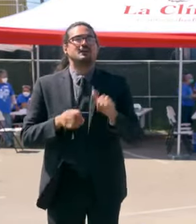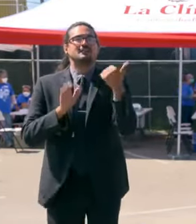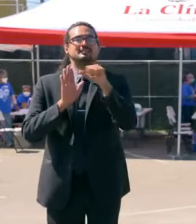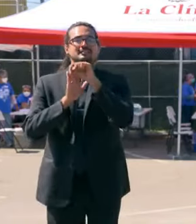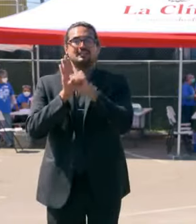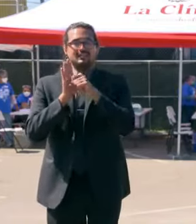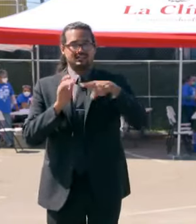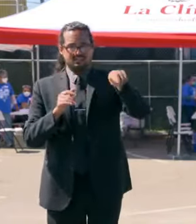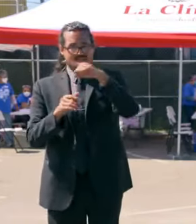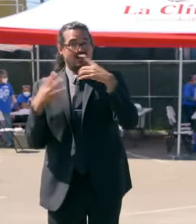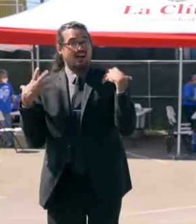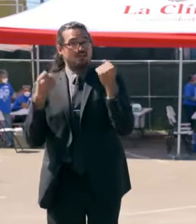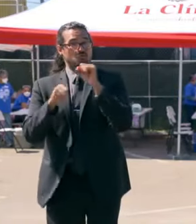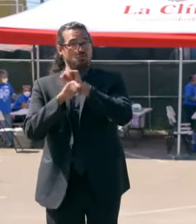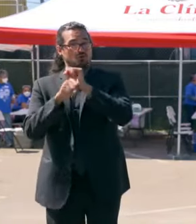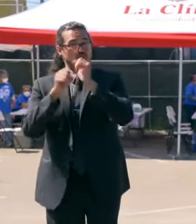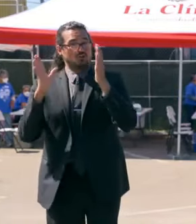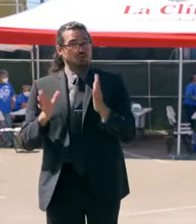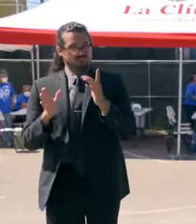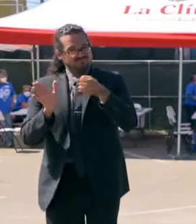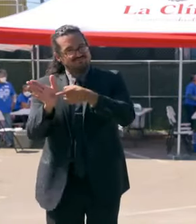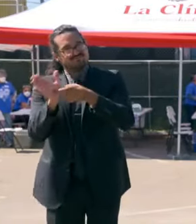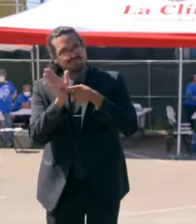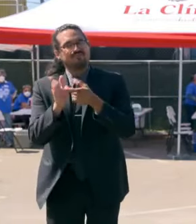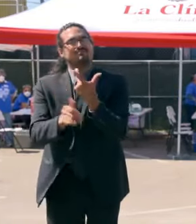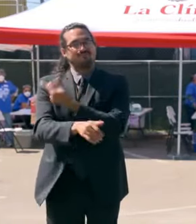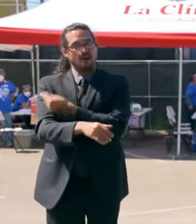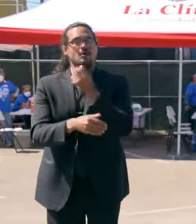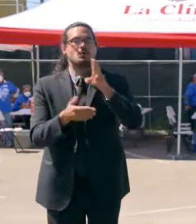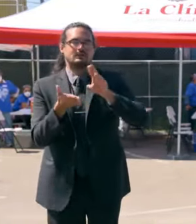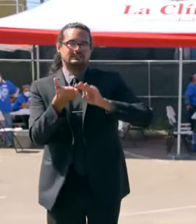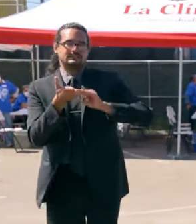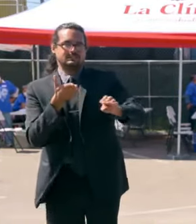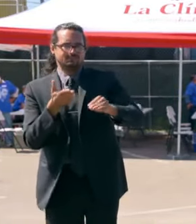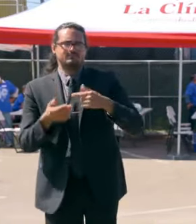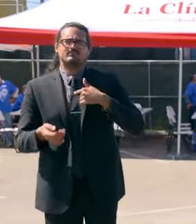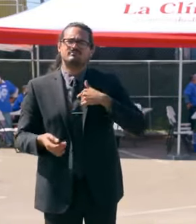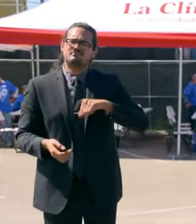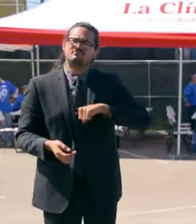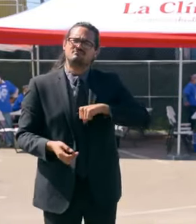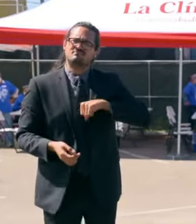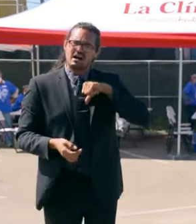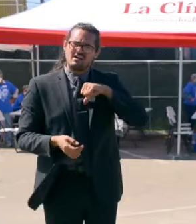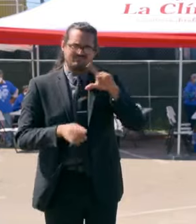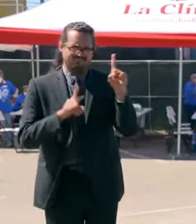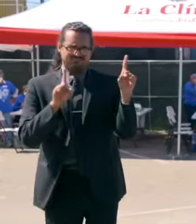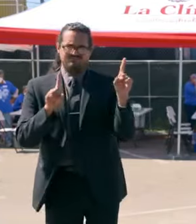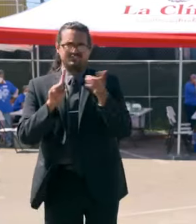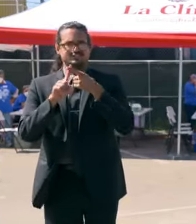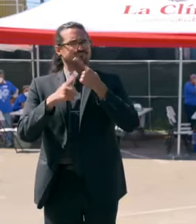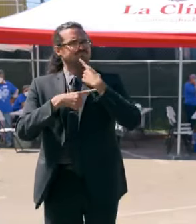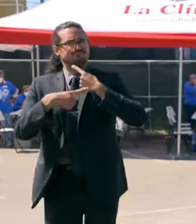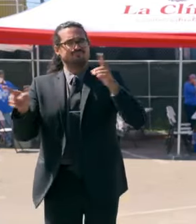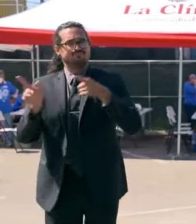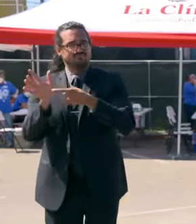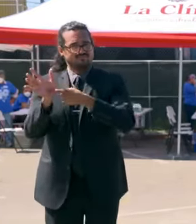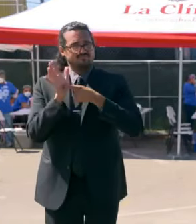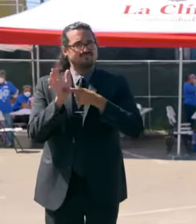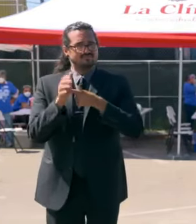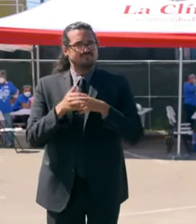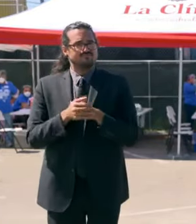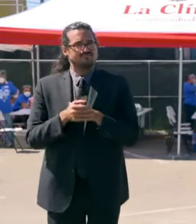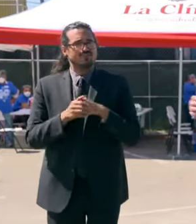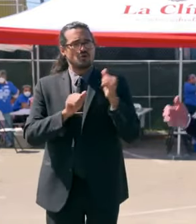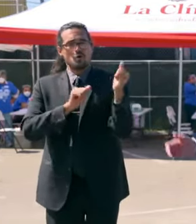mandate for vaccinations. We are proud of the fact we were the first state in this country to require all school employees, not just